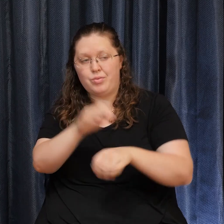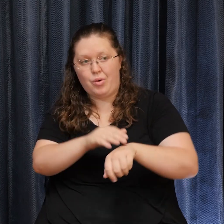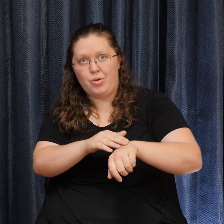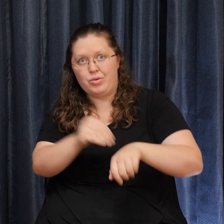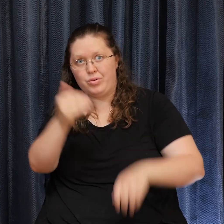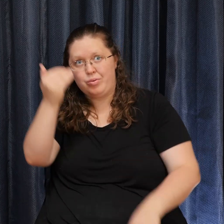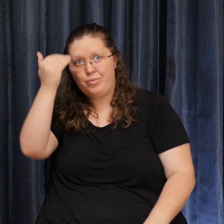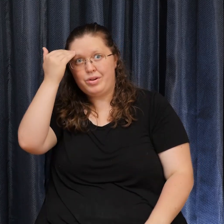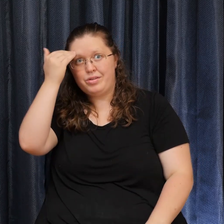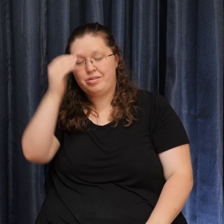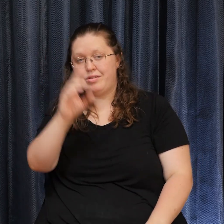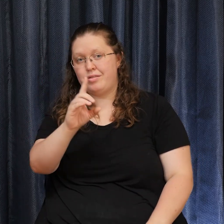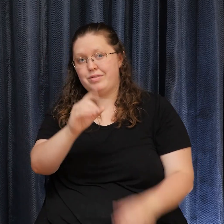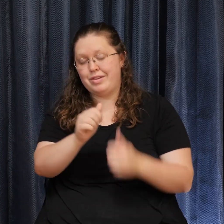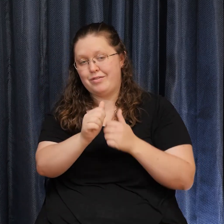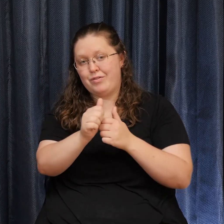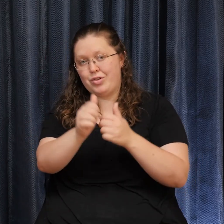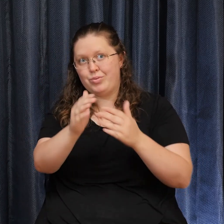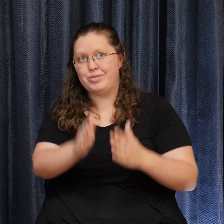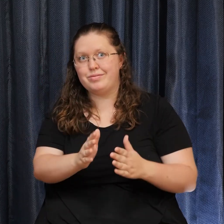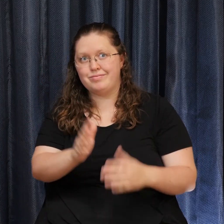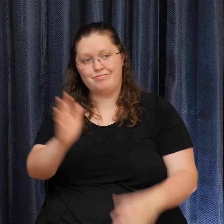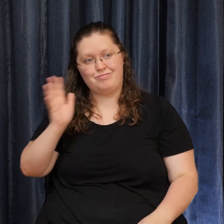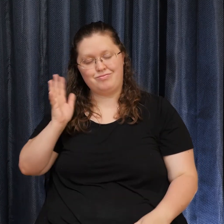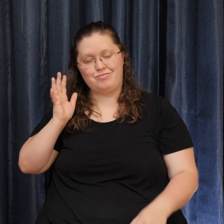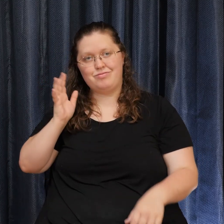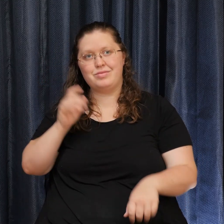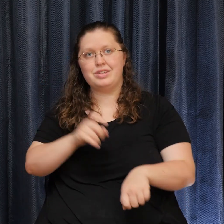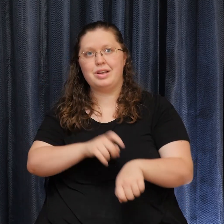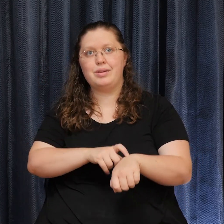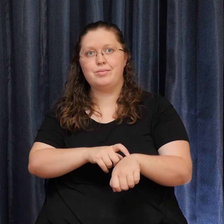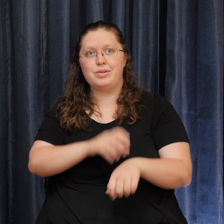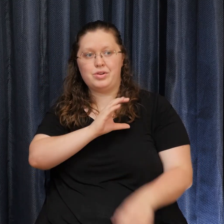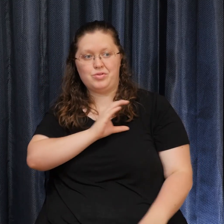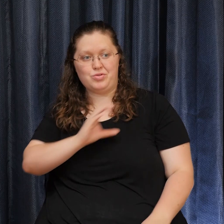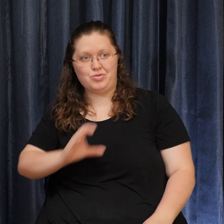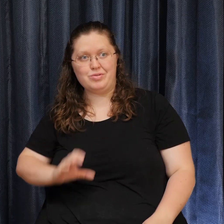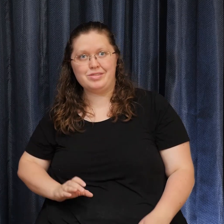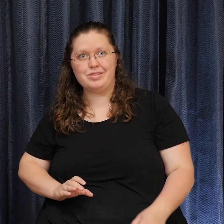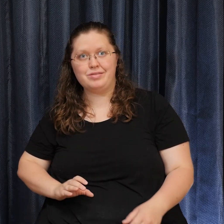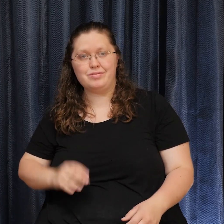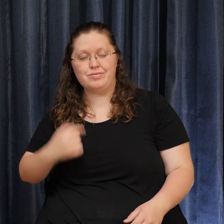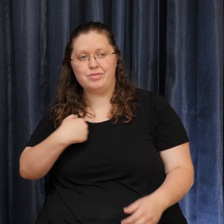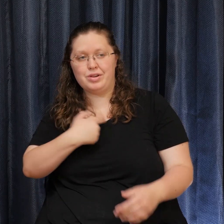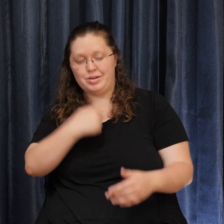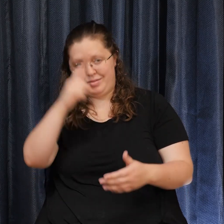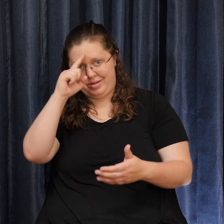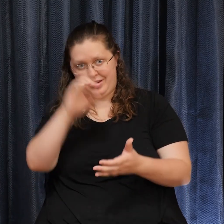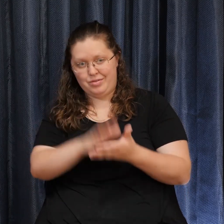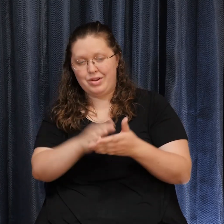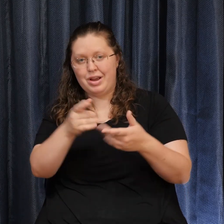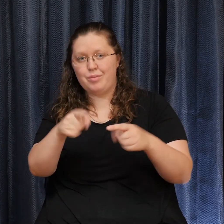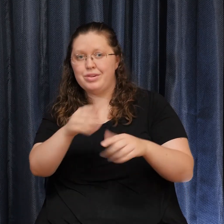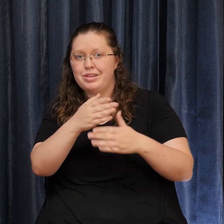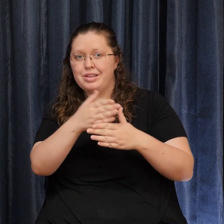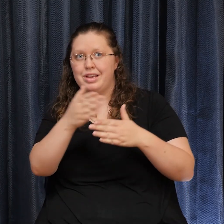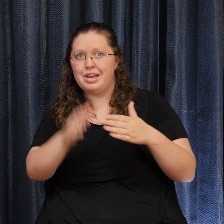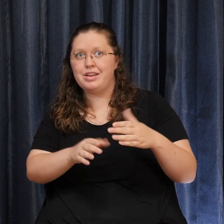Christian faith, it's typically the end of Easter, but also the reminder of the comfort and strength that the Holy